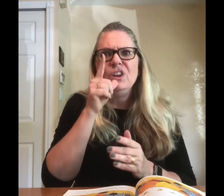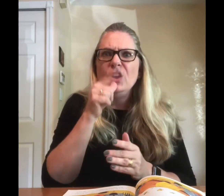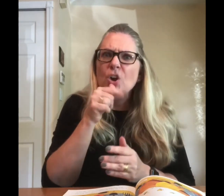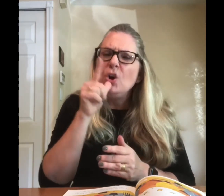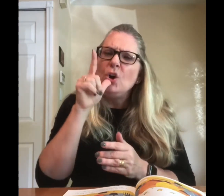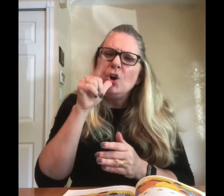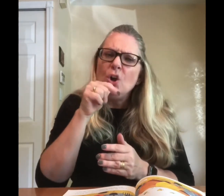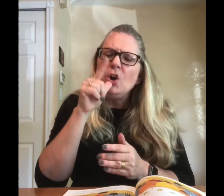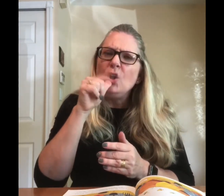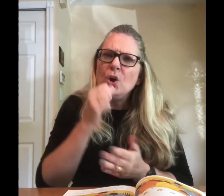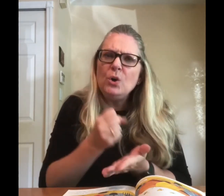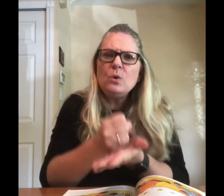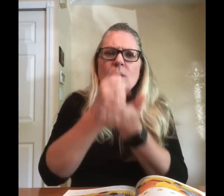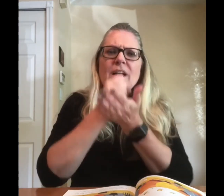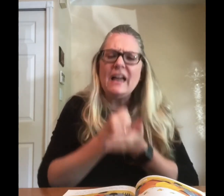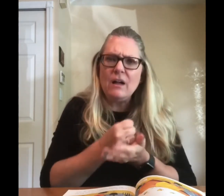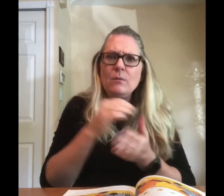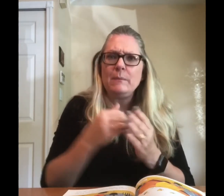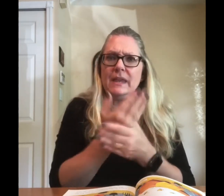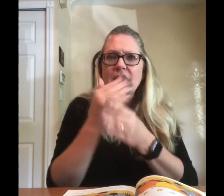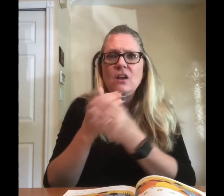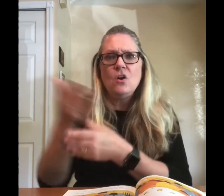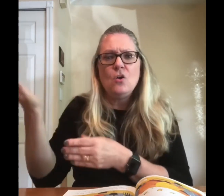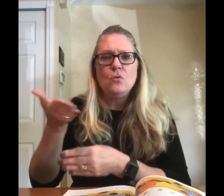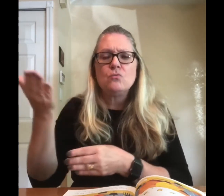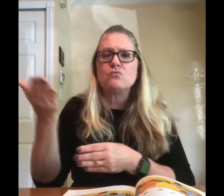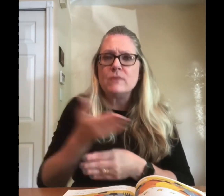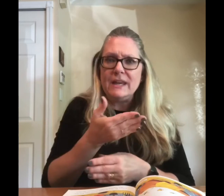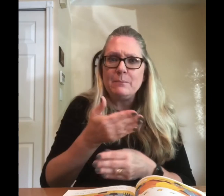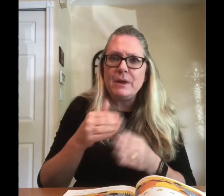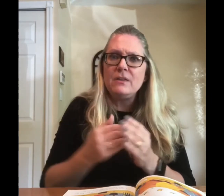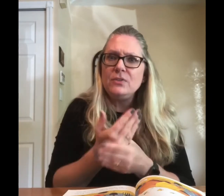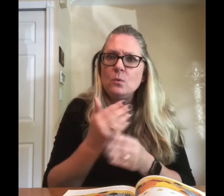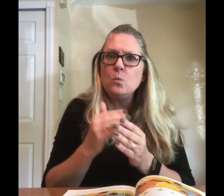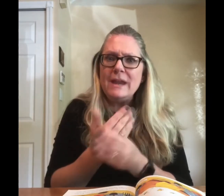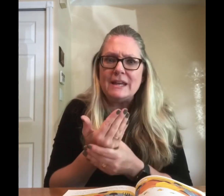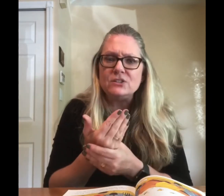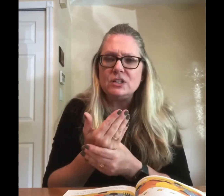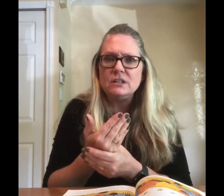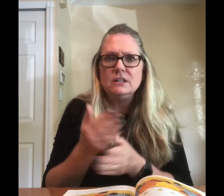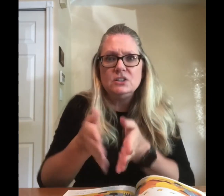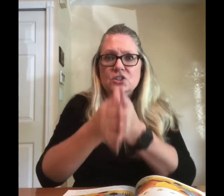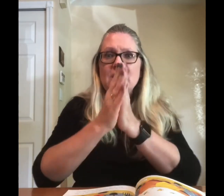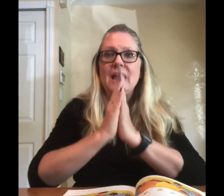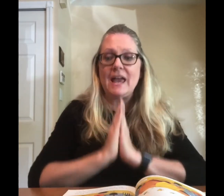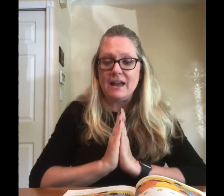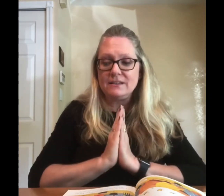Who will help me reap the wheat? She asked.